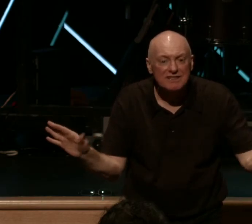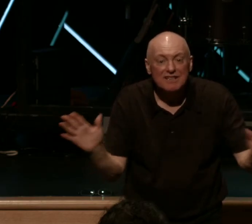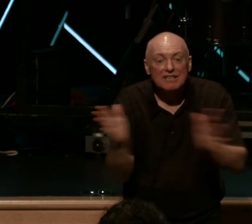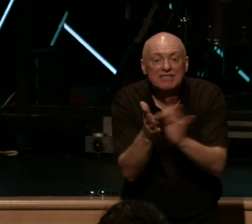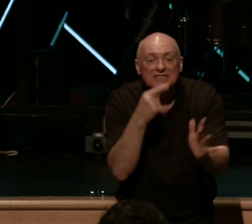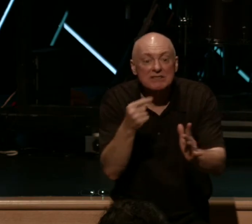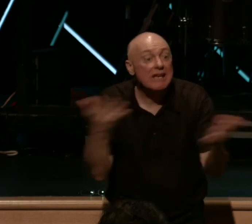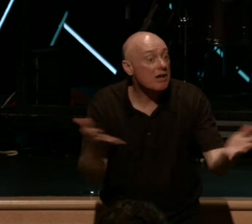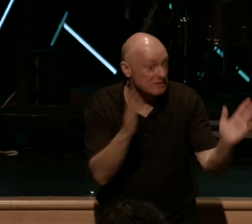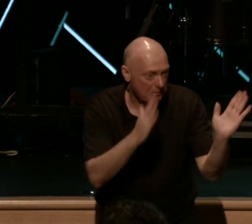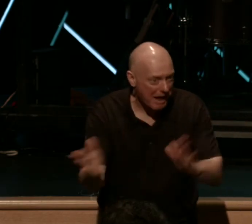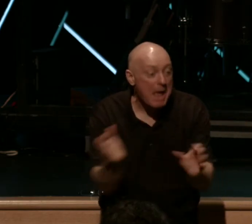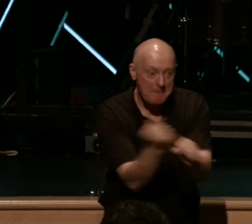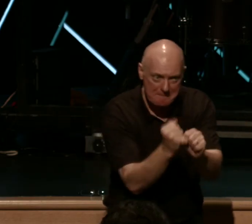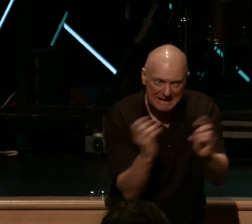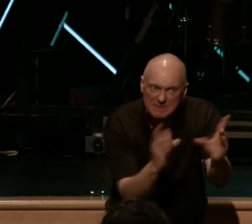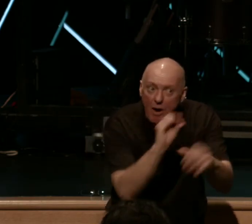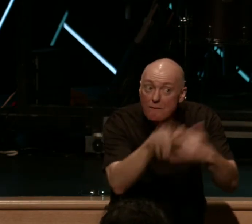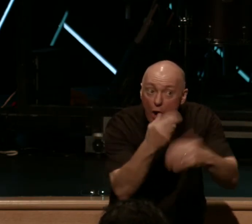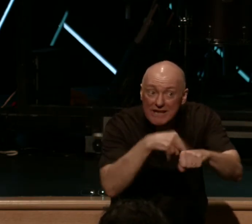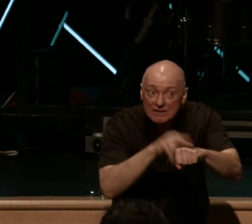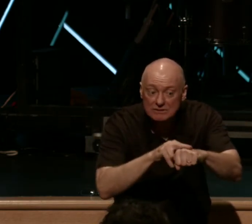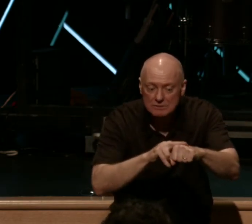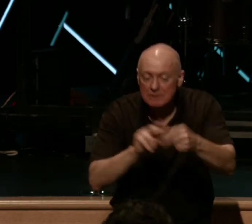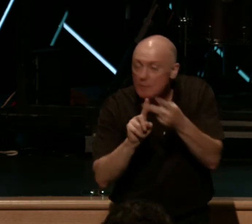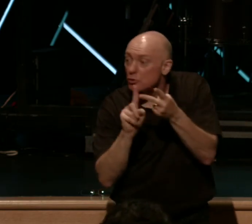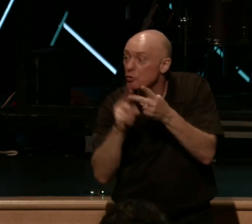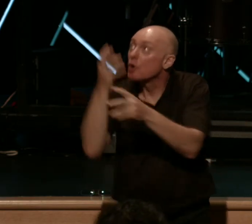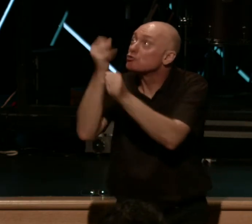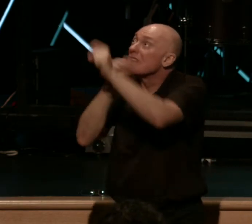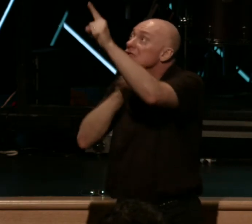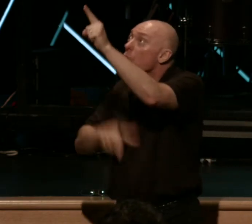the plan of action. Make disciples of all nations. Number two, trust the Lord in all situations.